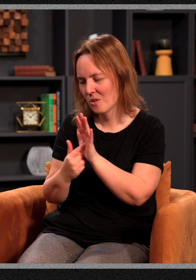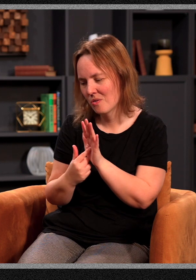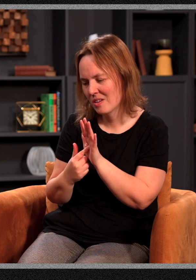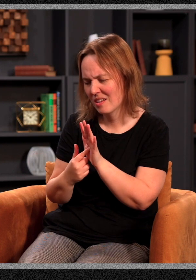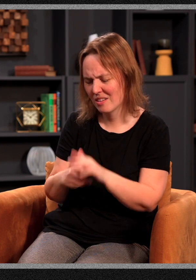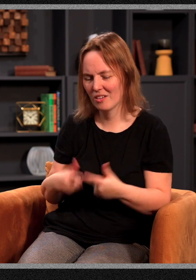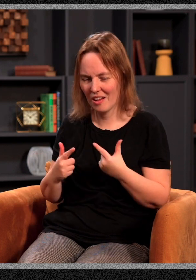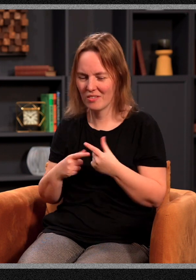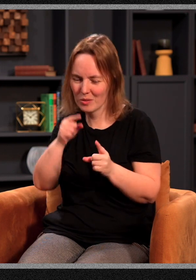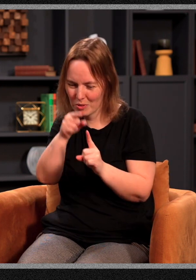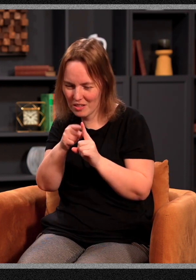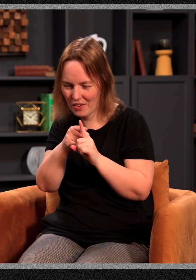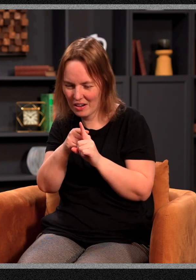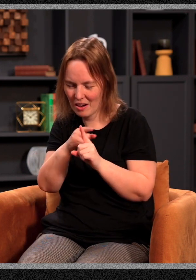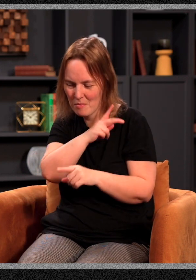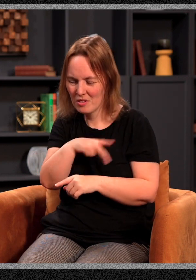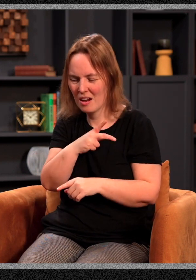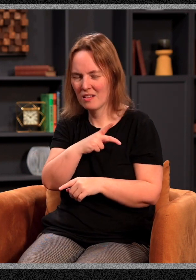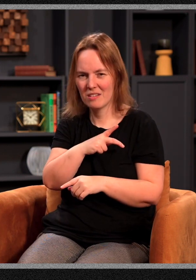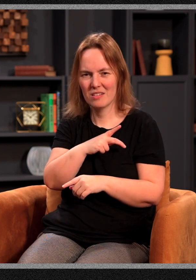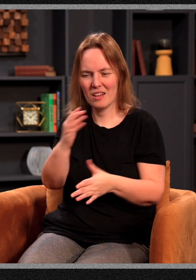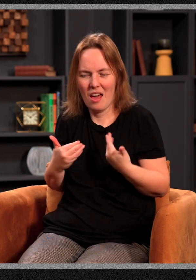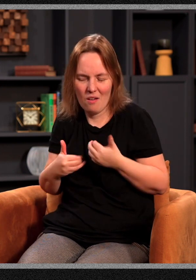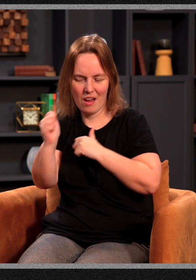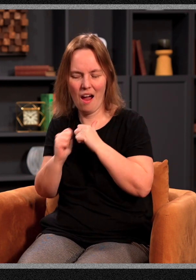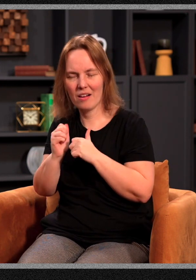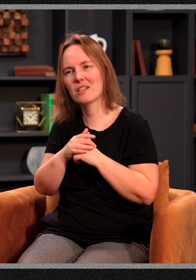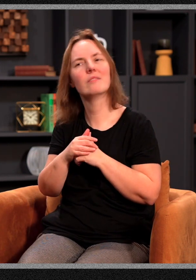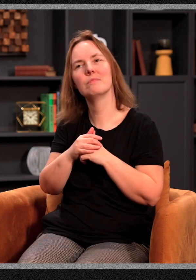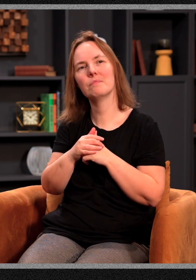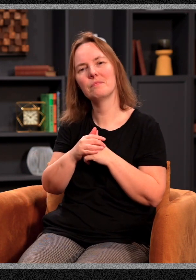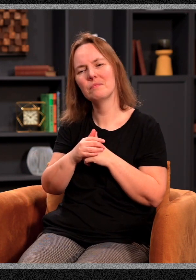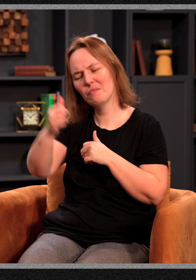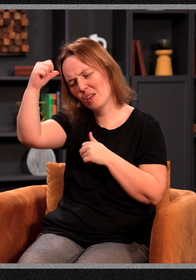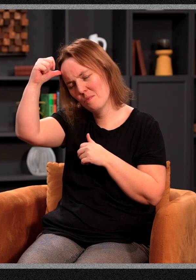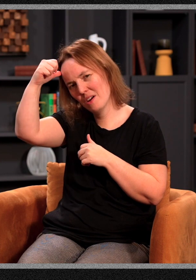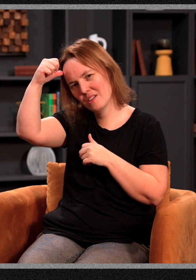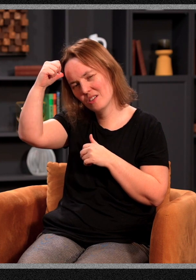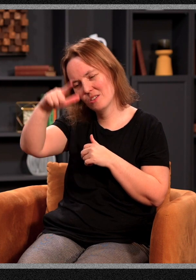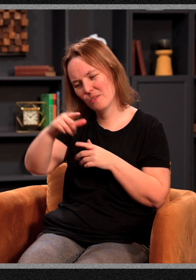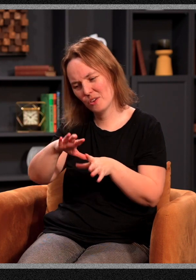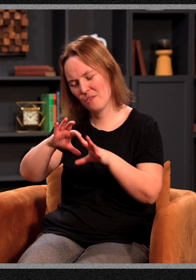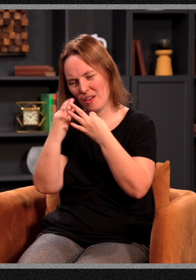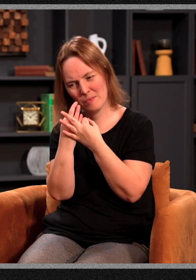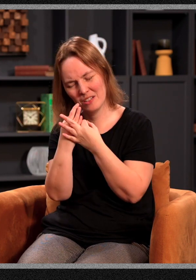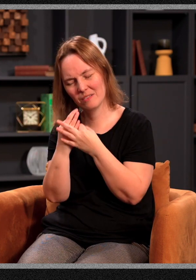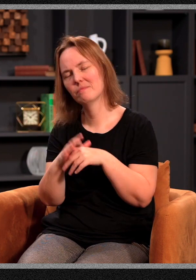personalities, certain mannerisms. Some things reminded you of your family. Some things you